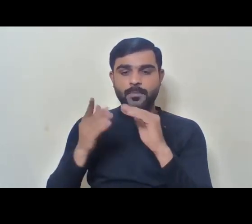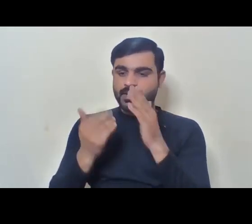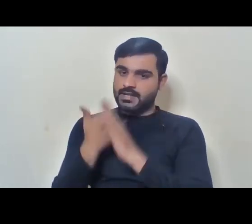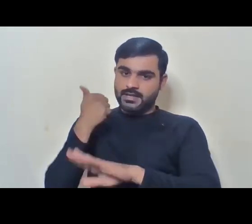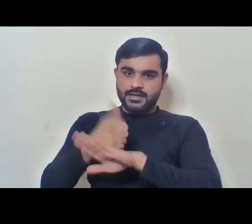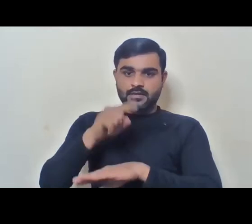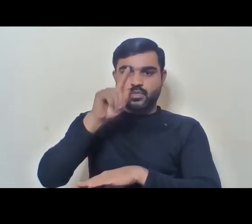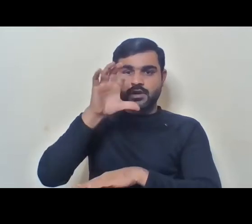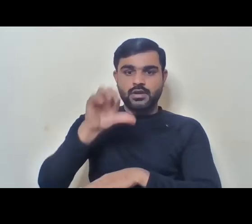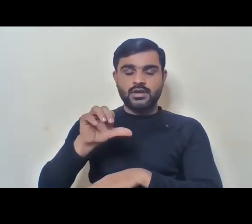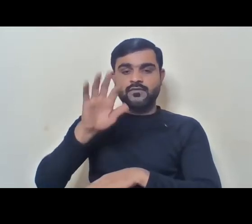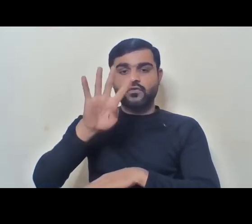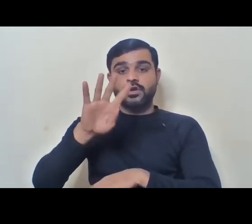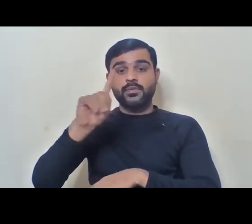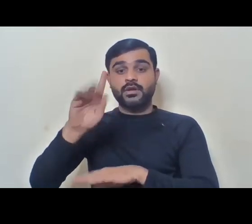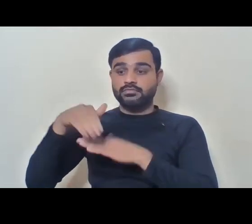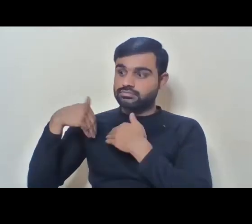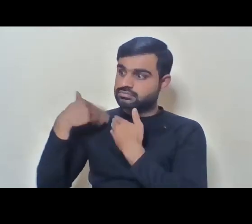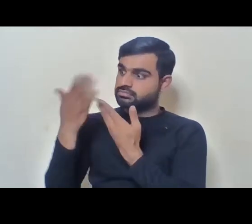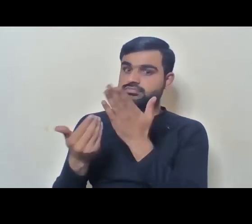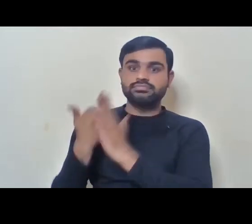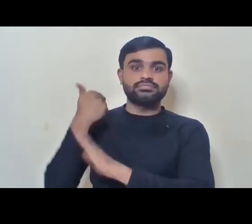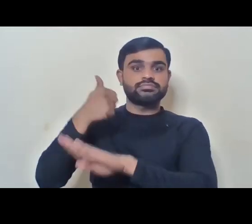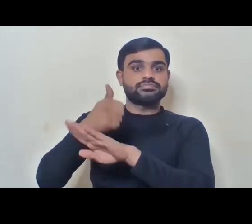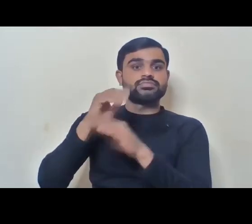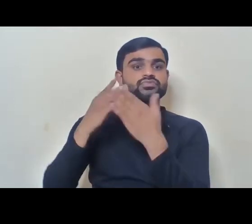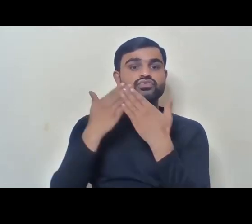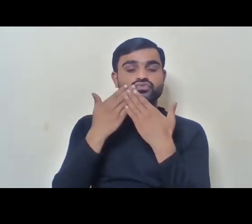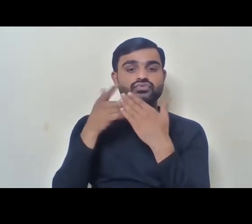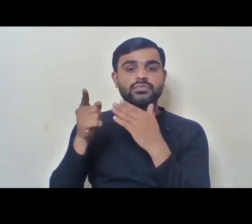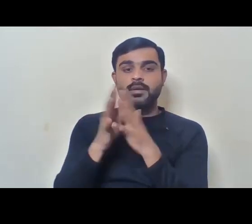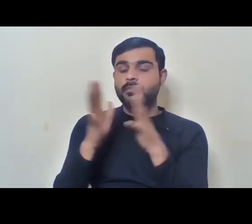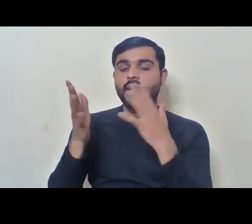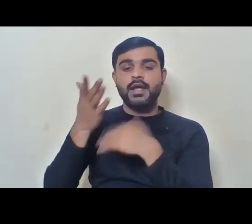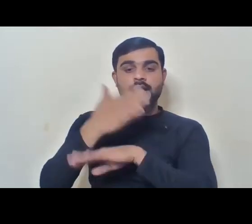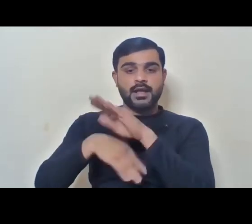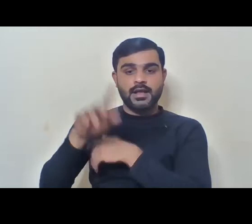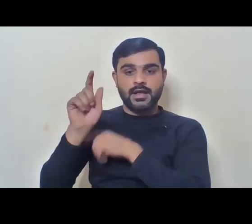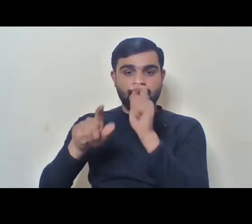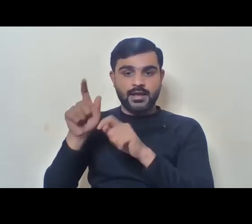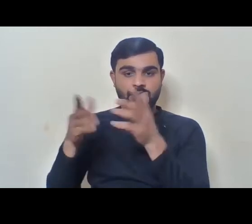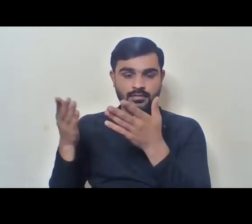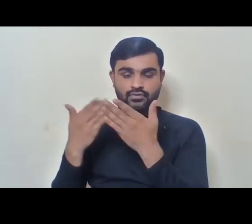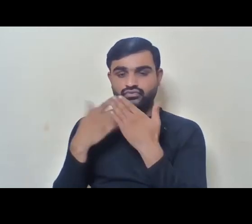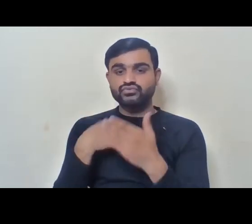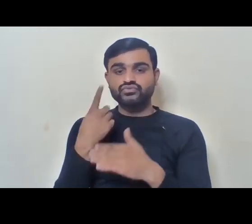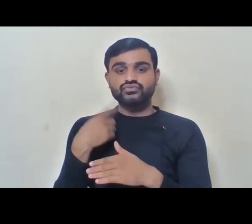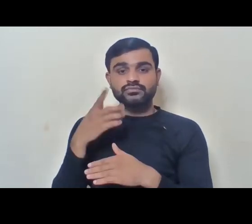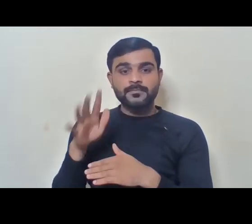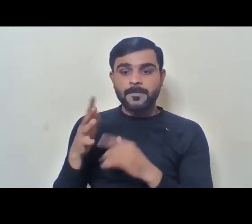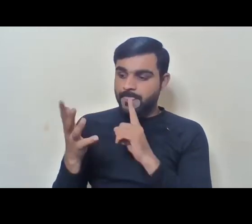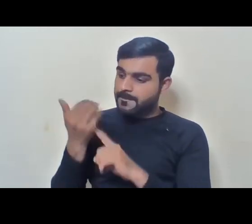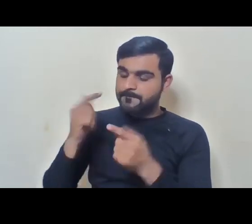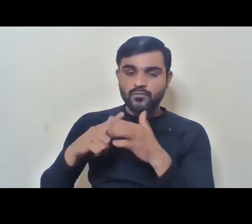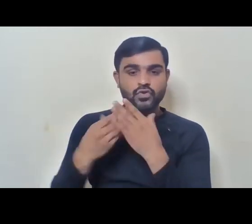in 1941. And a lot of children with disabilities who got the